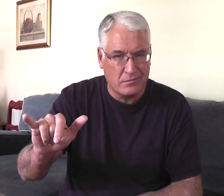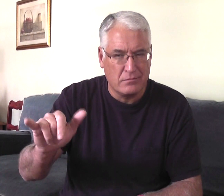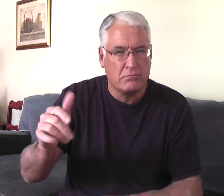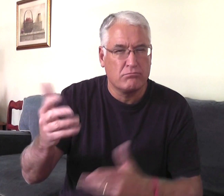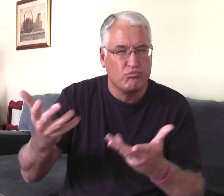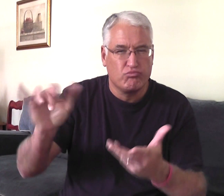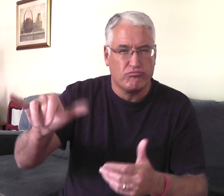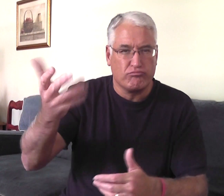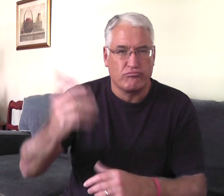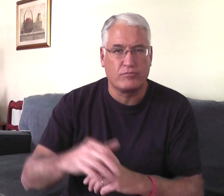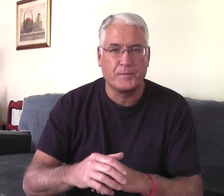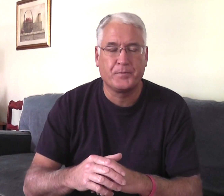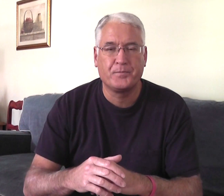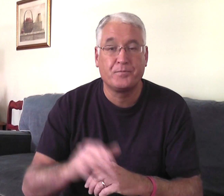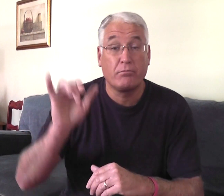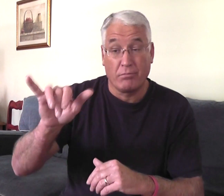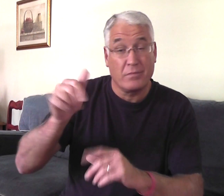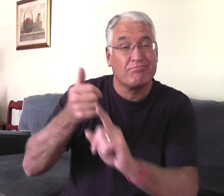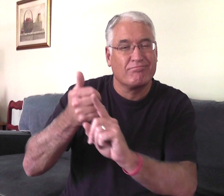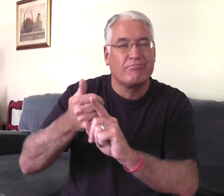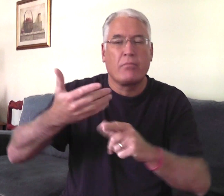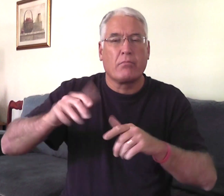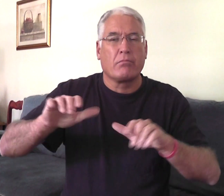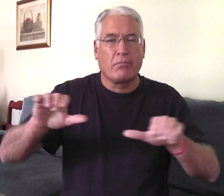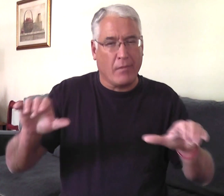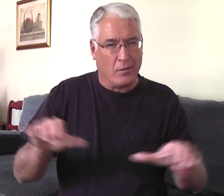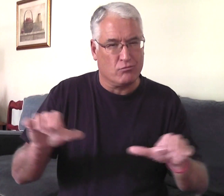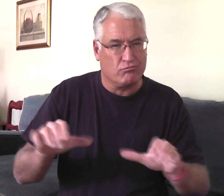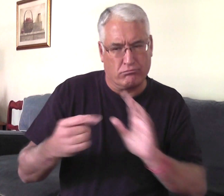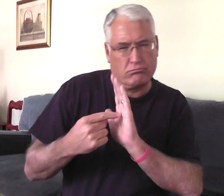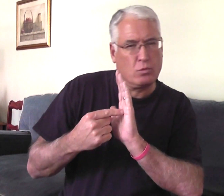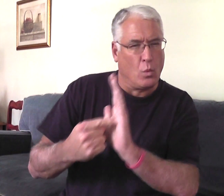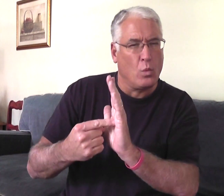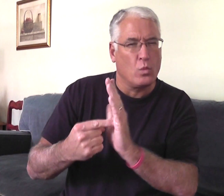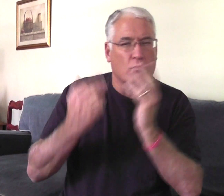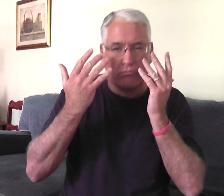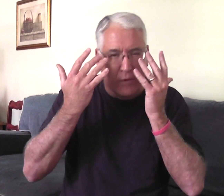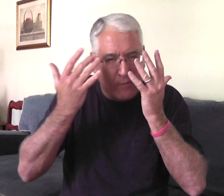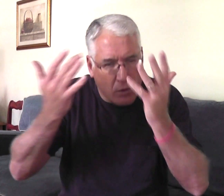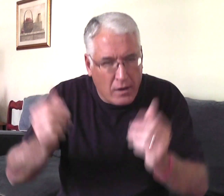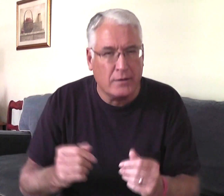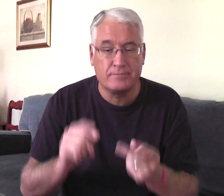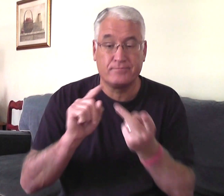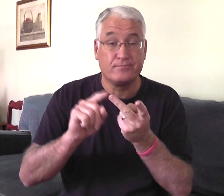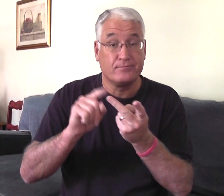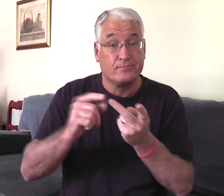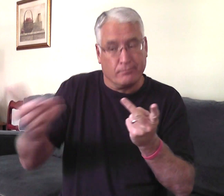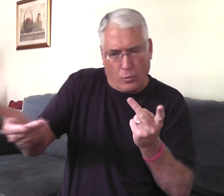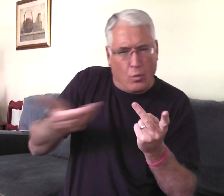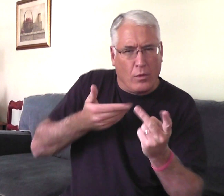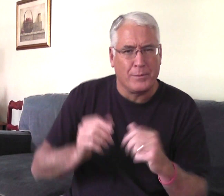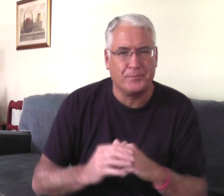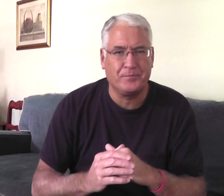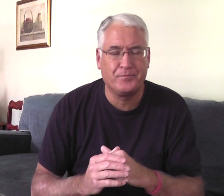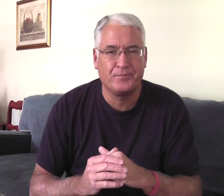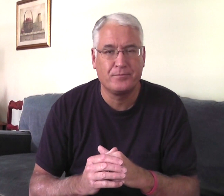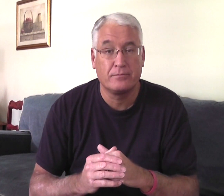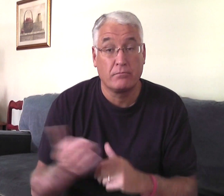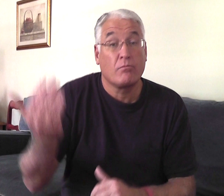Hospitality. What does that mean exactly? Well, it means to be friendly and to be welcoming.